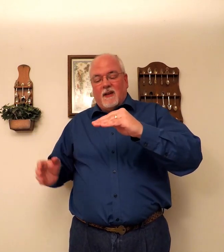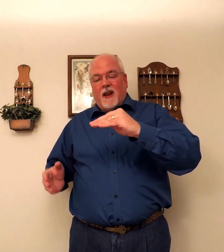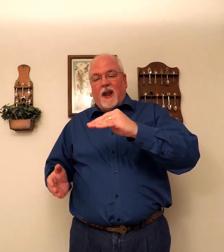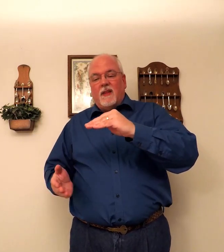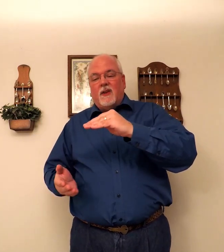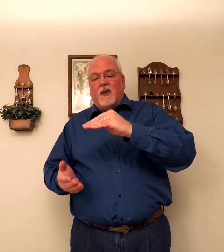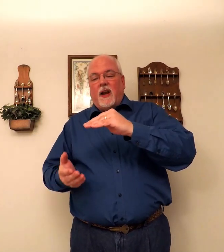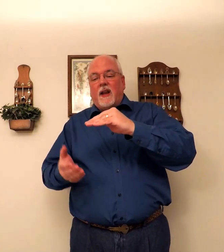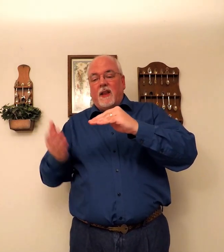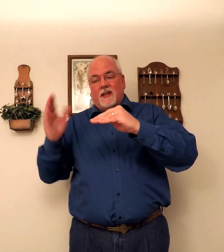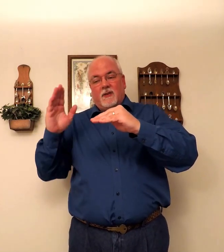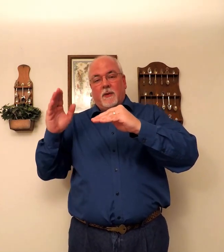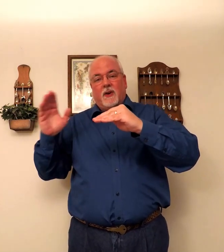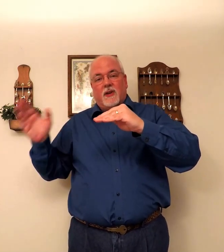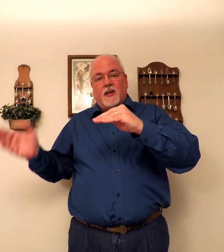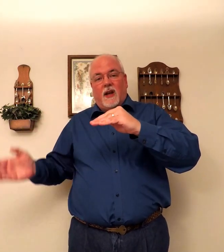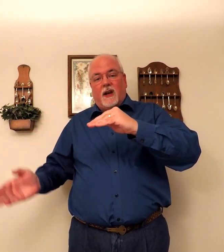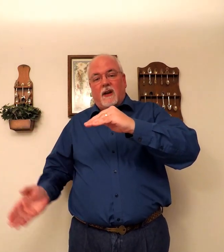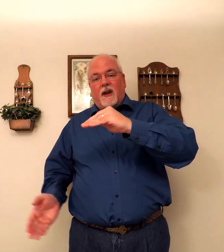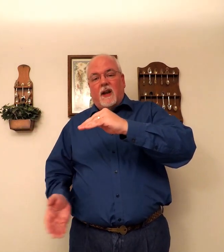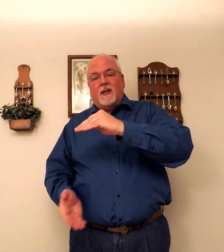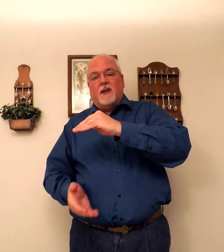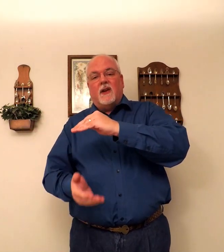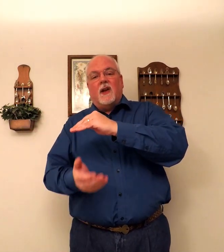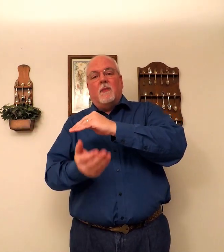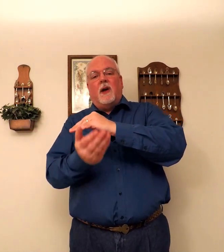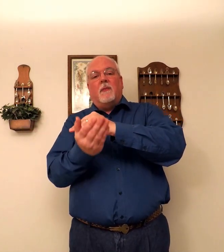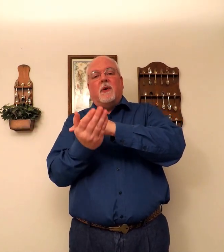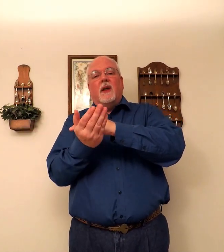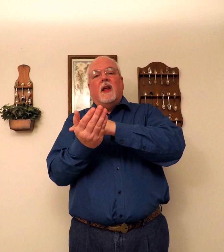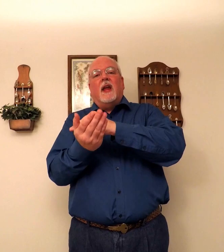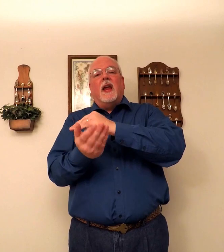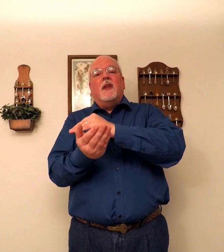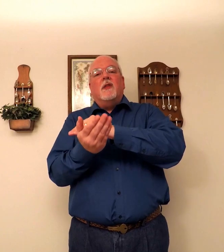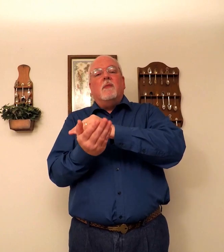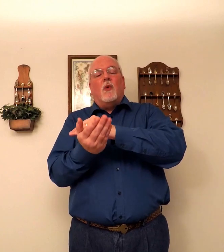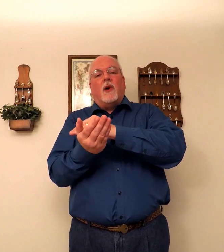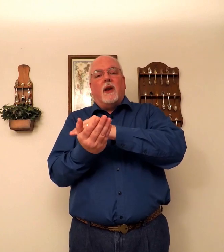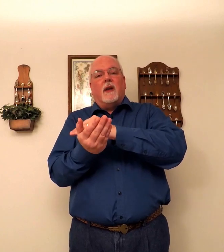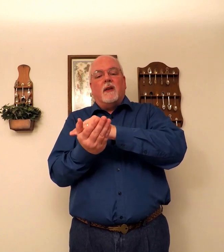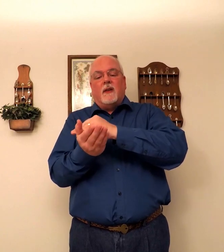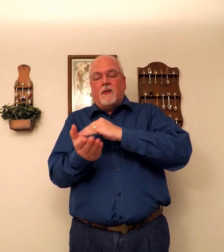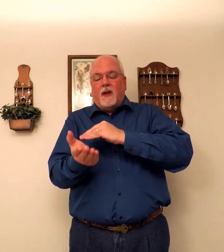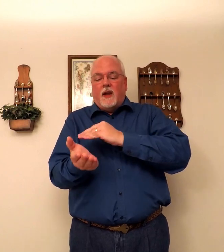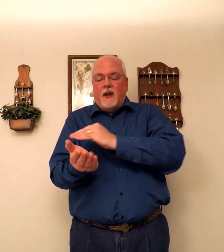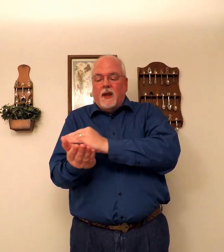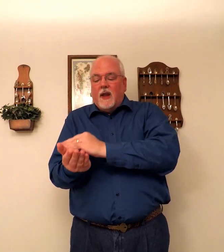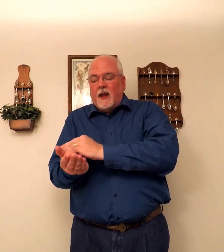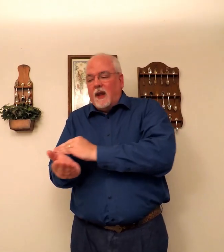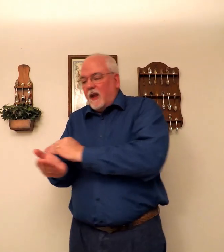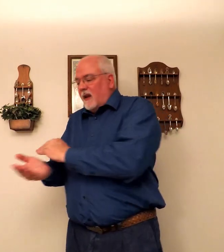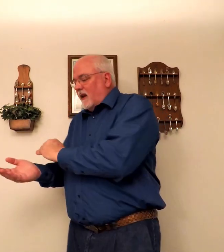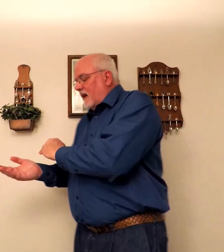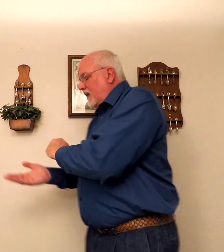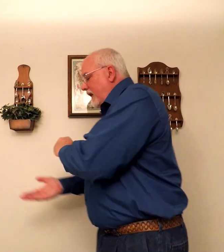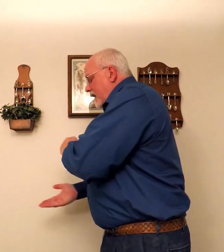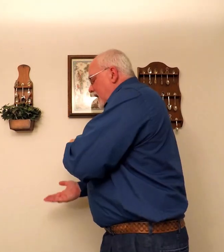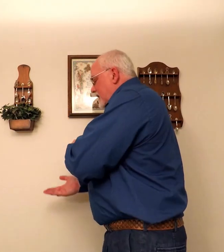And then you're going to, this will be your sun. And it's going to come up in the morning. Okay? And I'm going to do that kind of